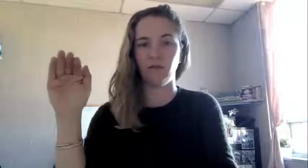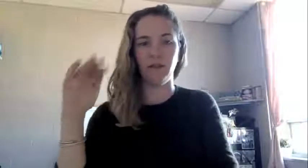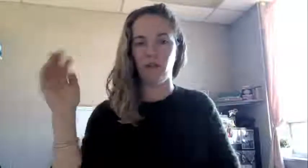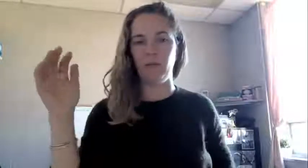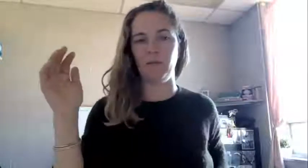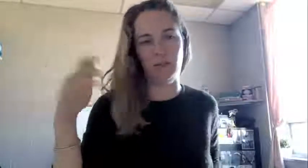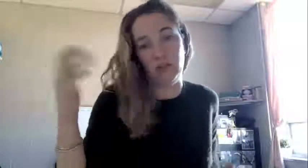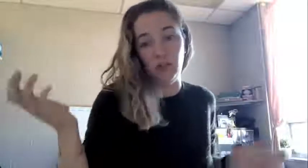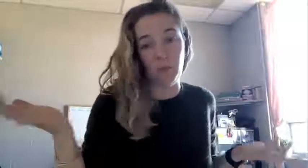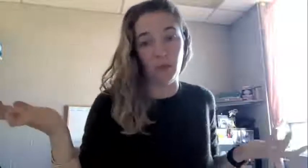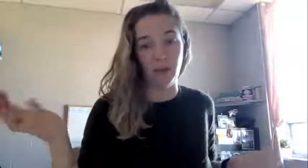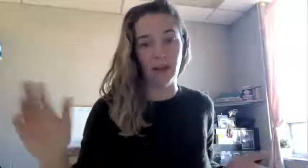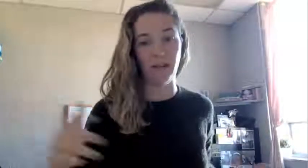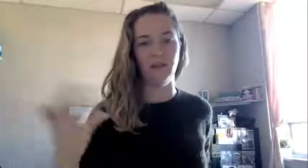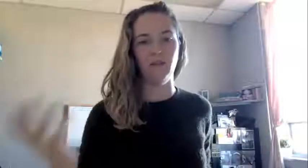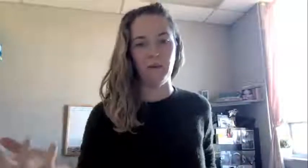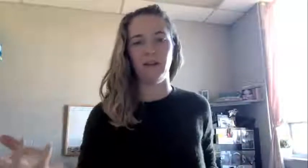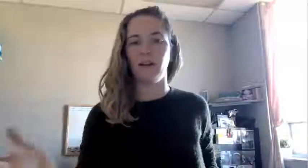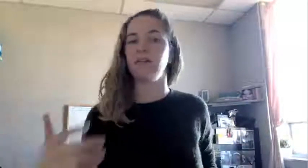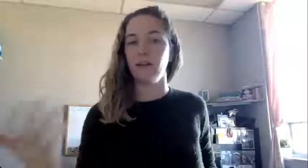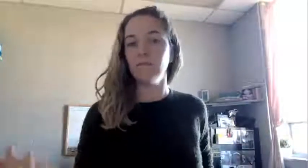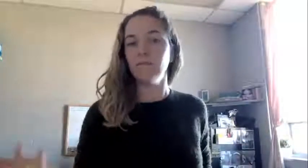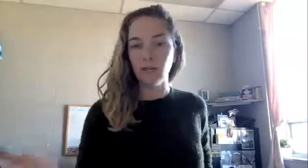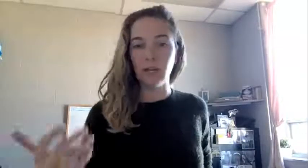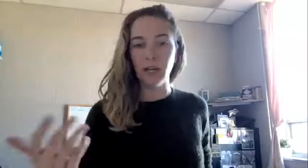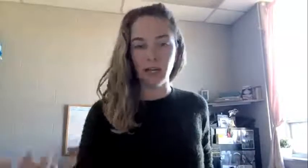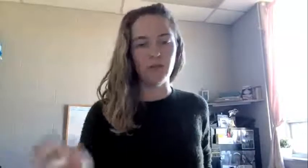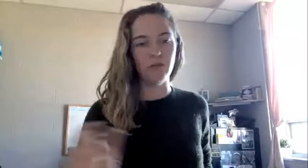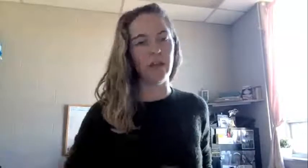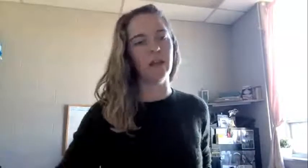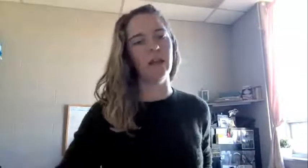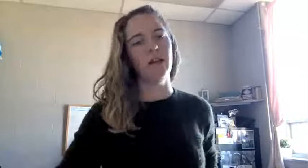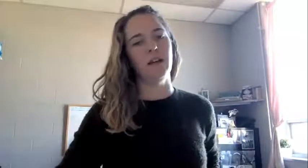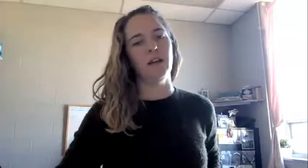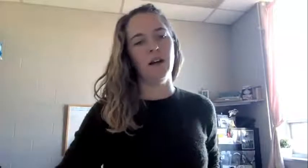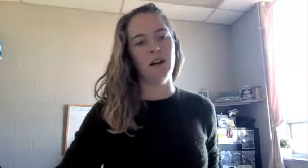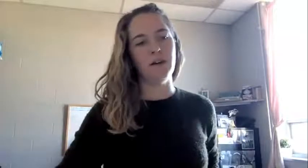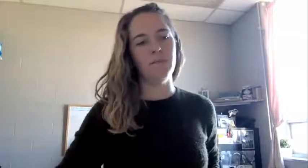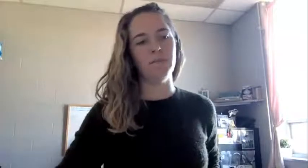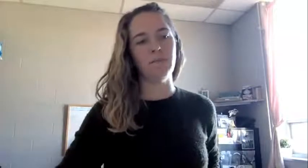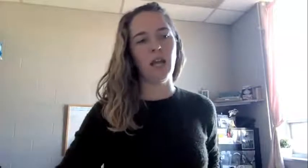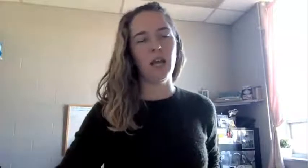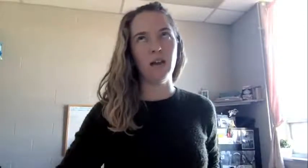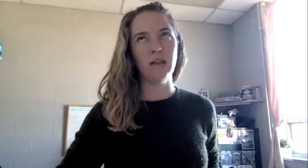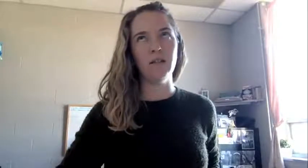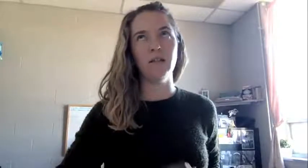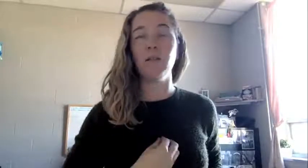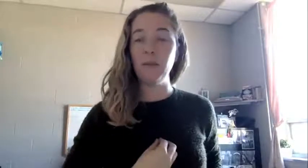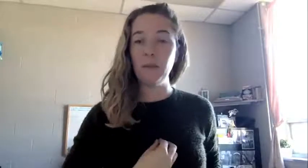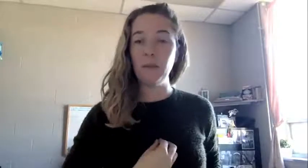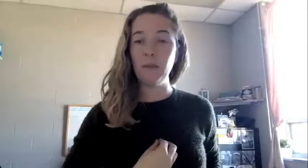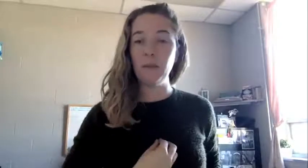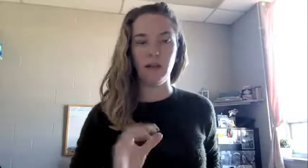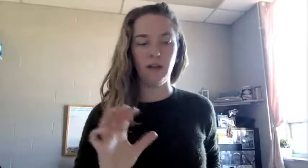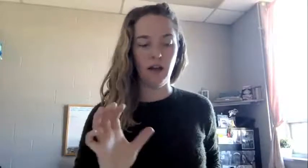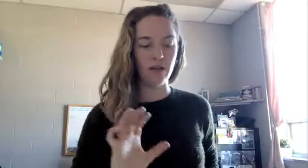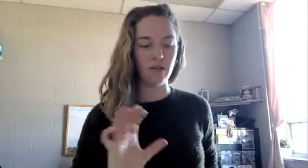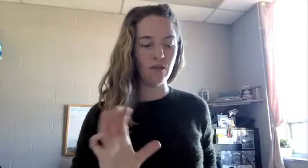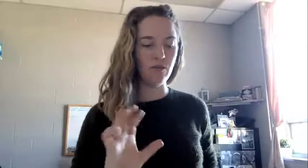that other people even just put the work out there. Other people are actually reading it and using it. And for me personally, I knew